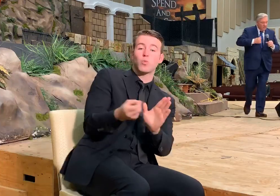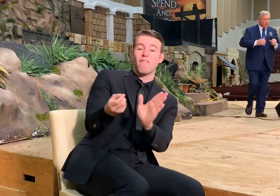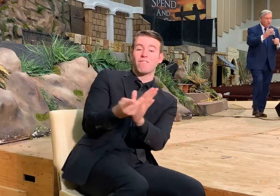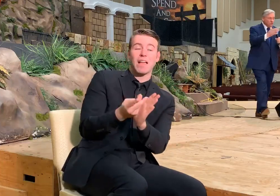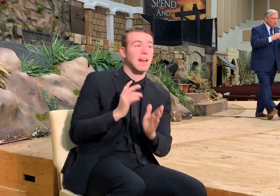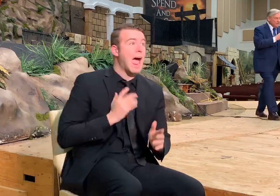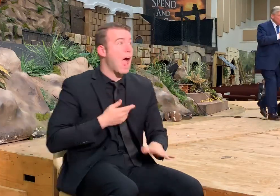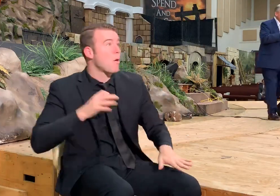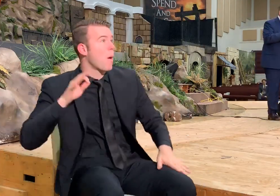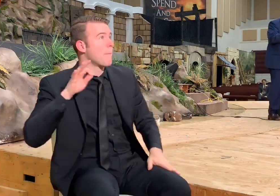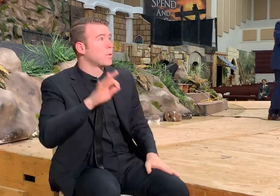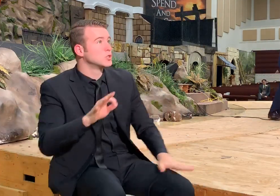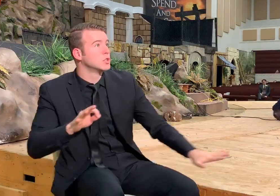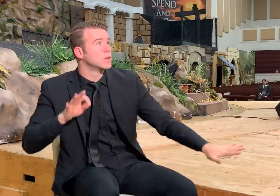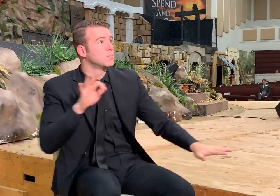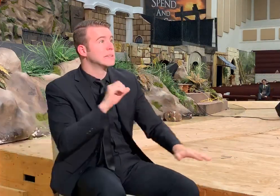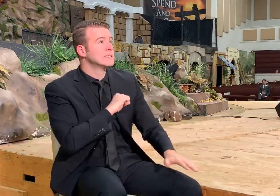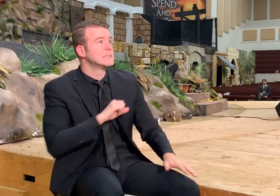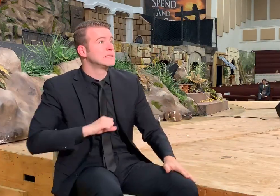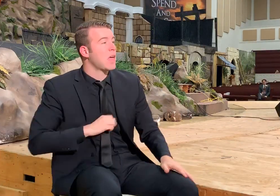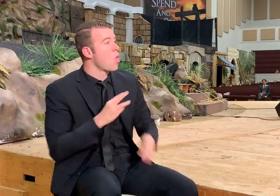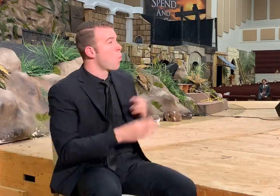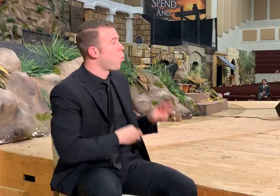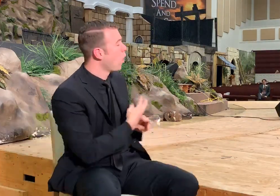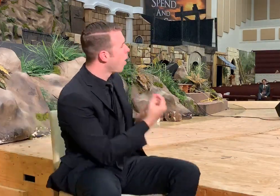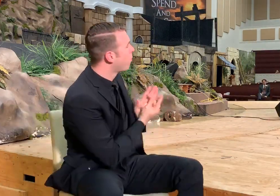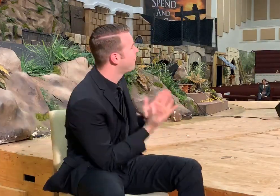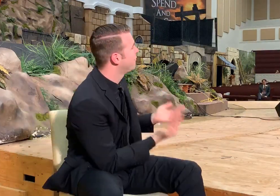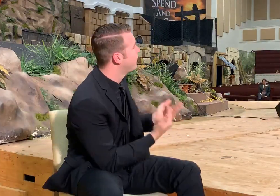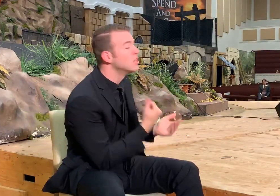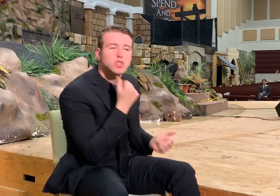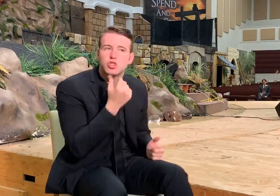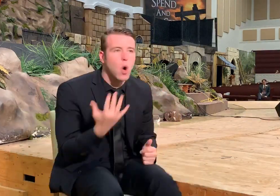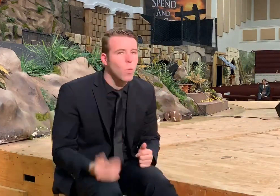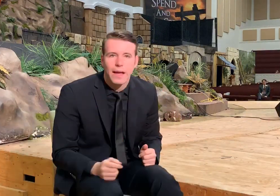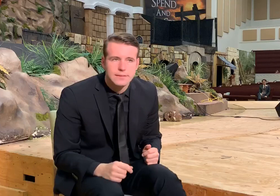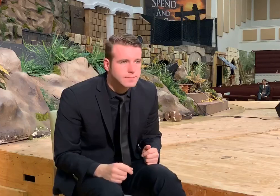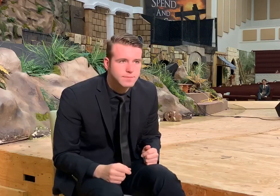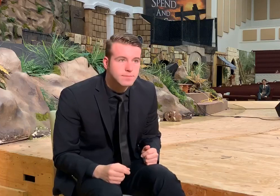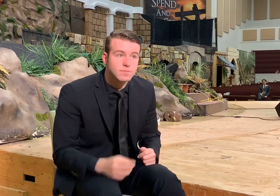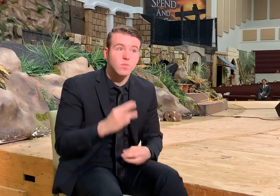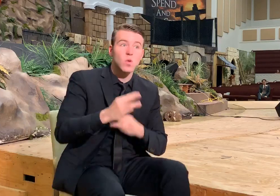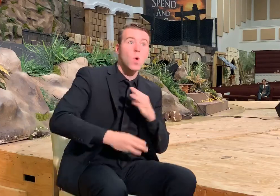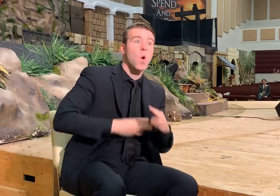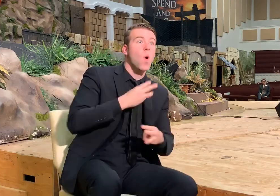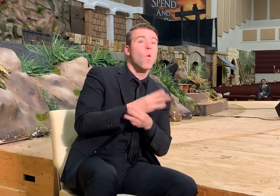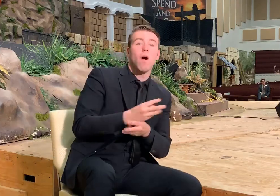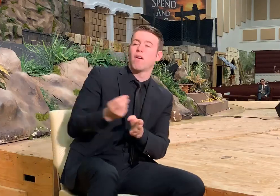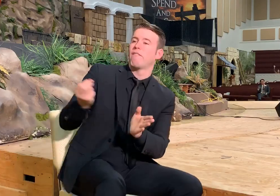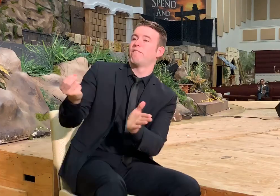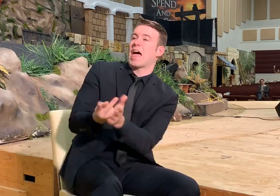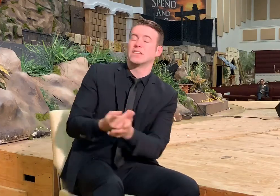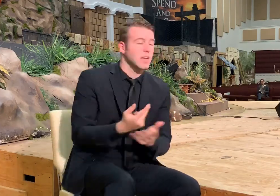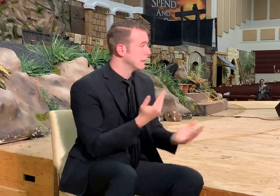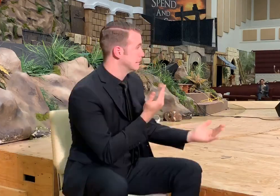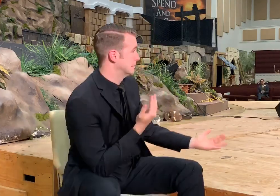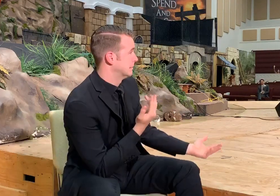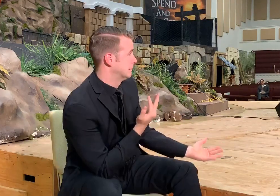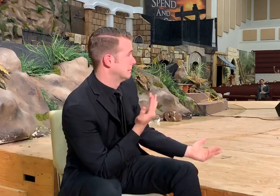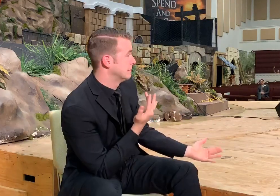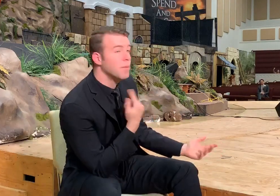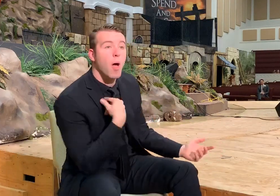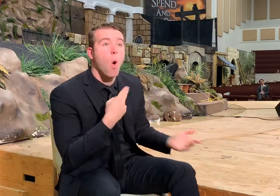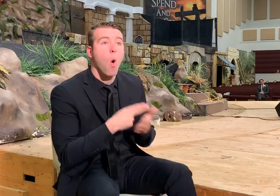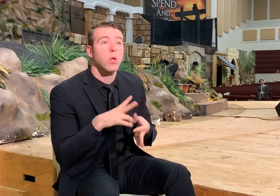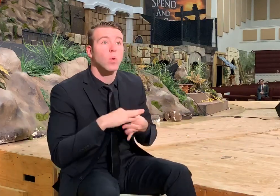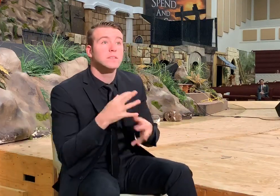validate the preachers and the saints. Don't wait for the systems of this world to validate your experience of the Holy Ghost